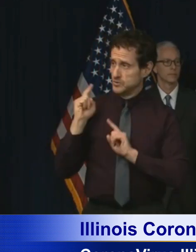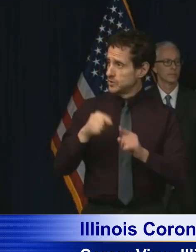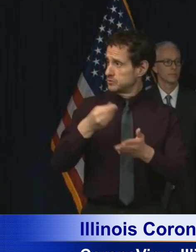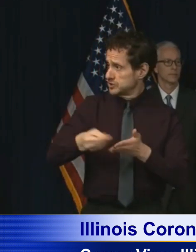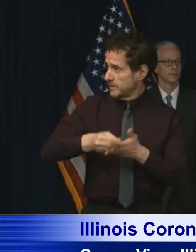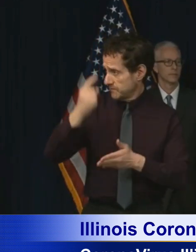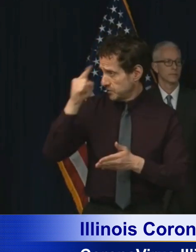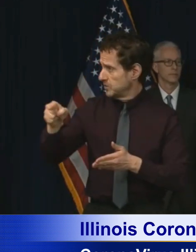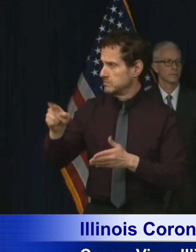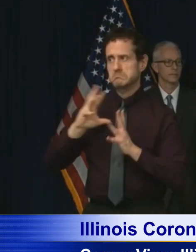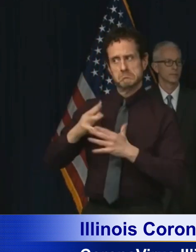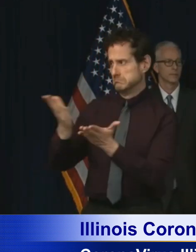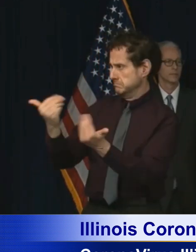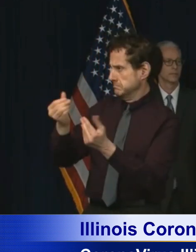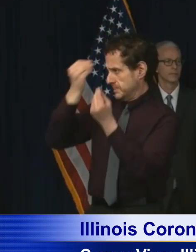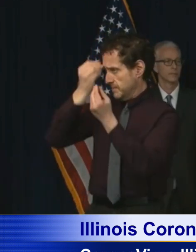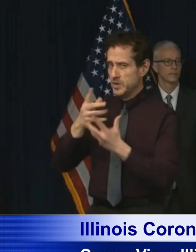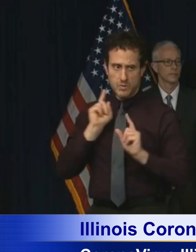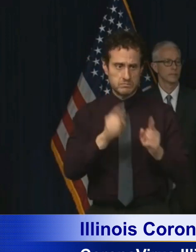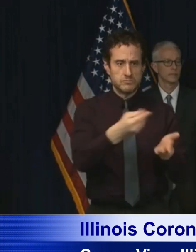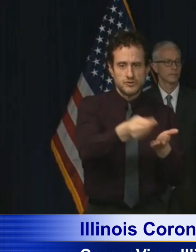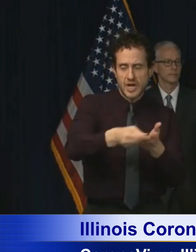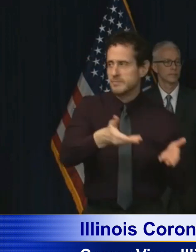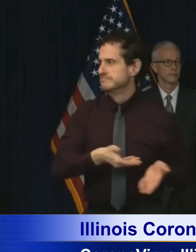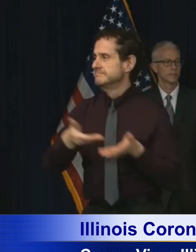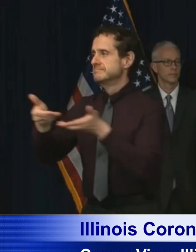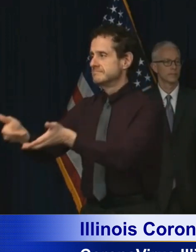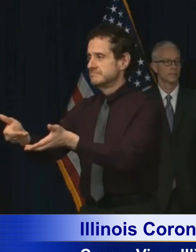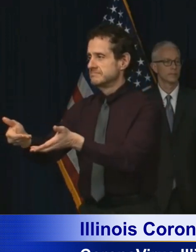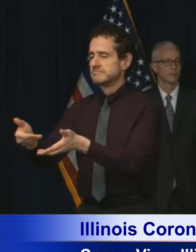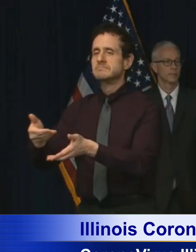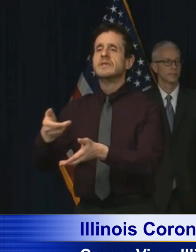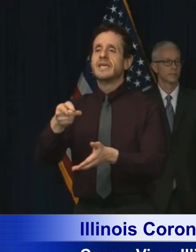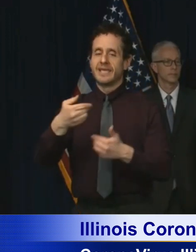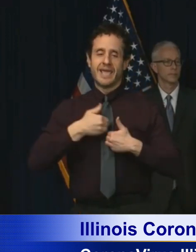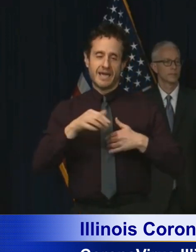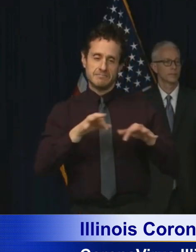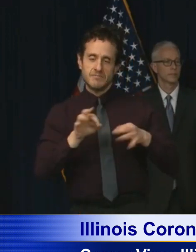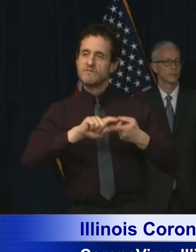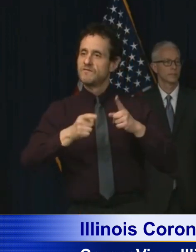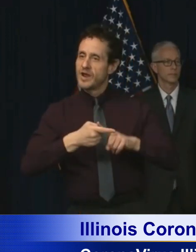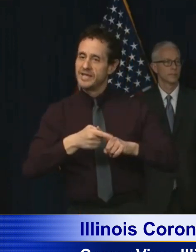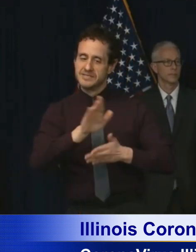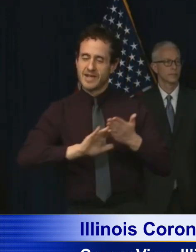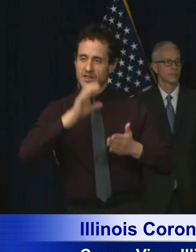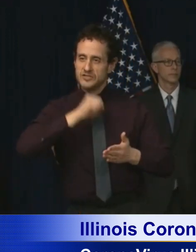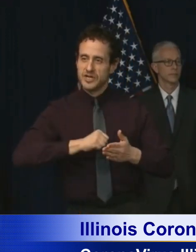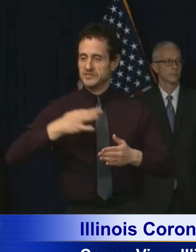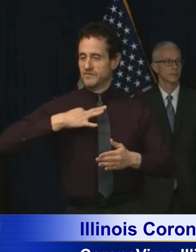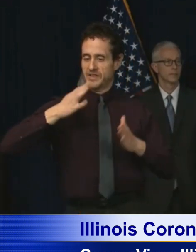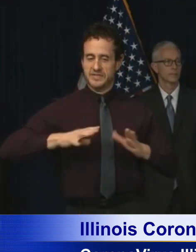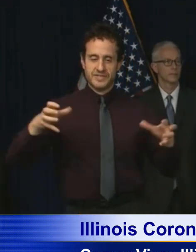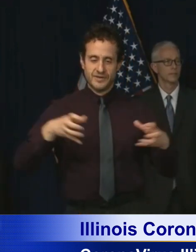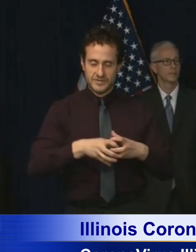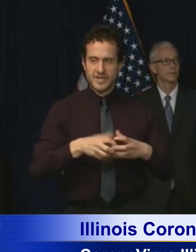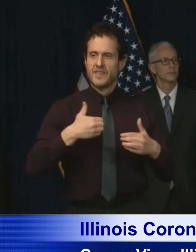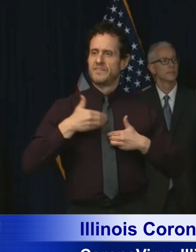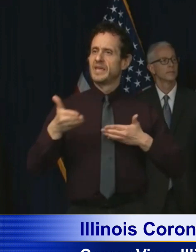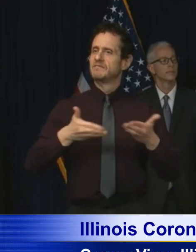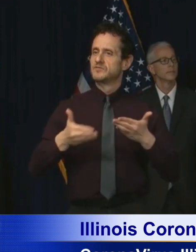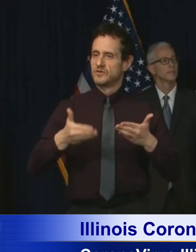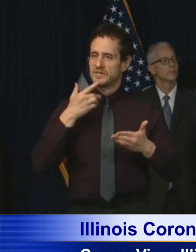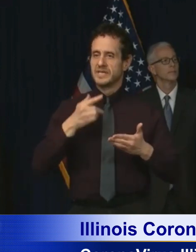Orders took off and his network of mostly college-aged volunteers is now launching service in five